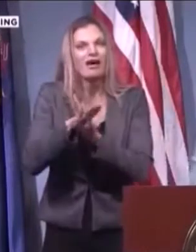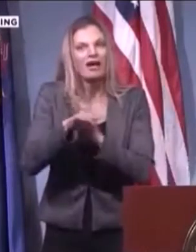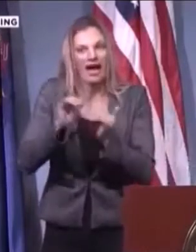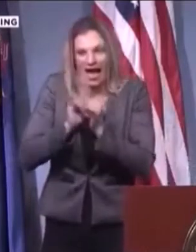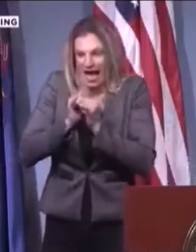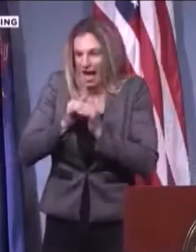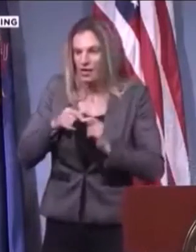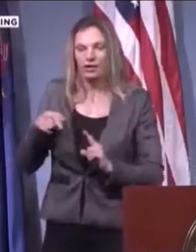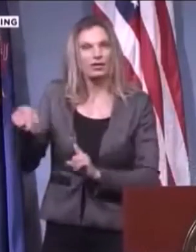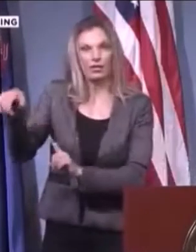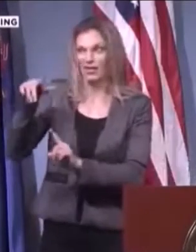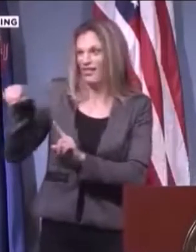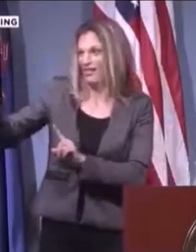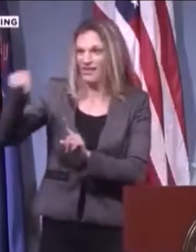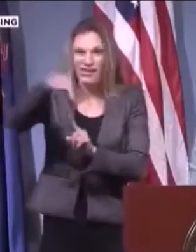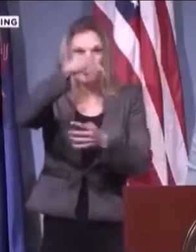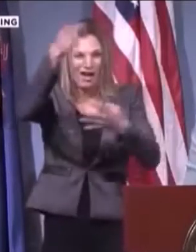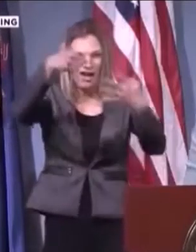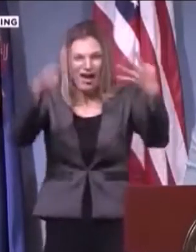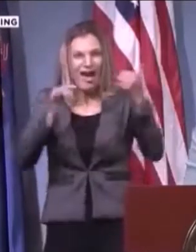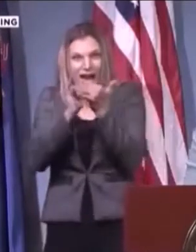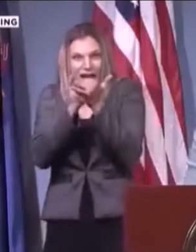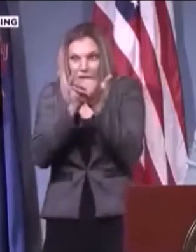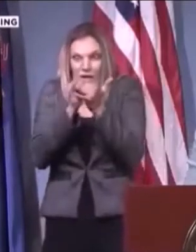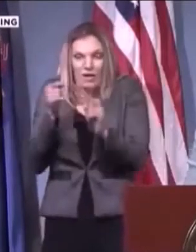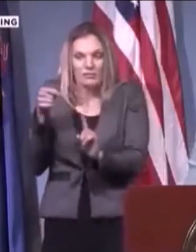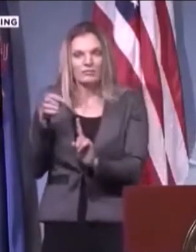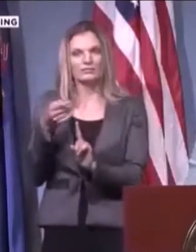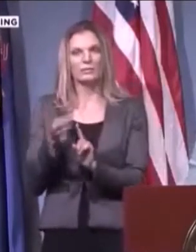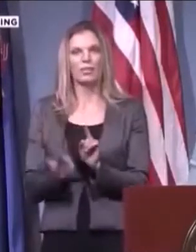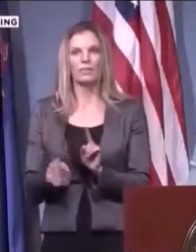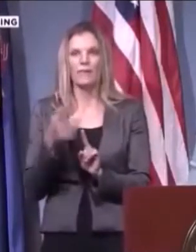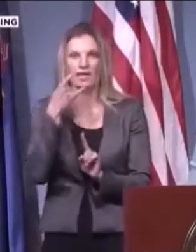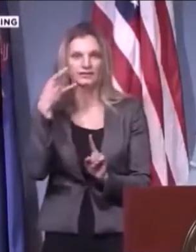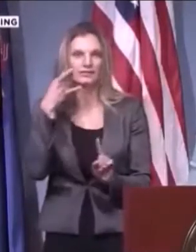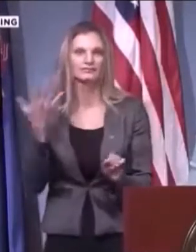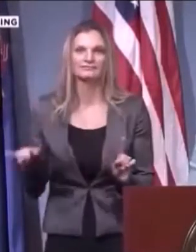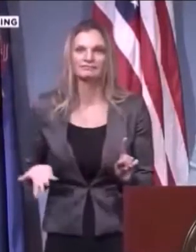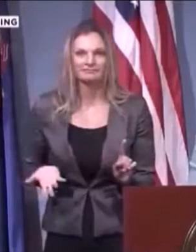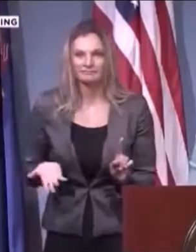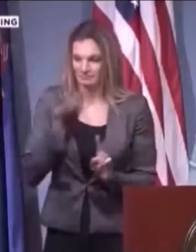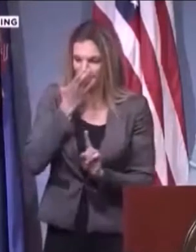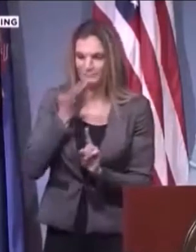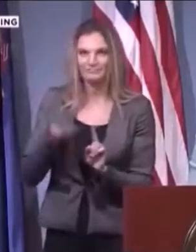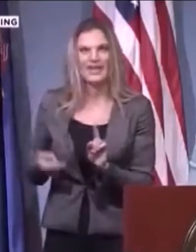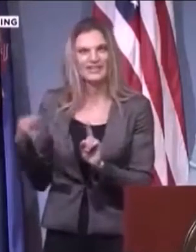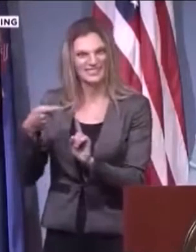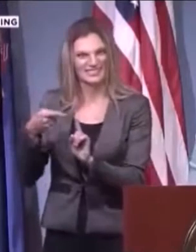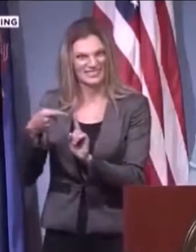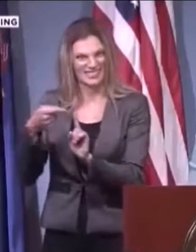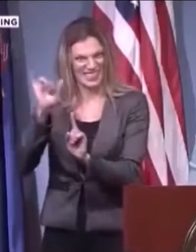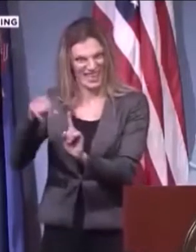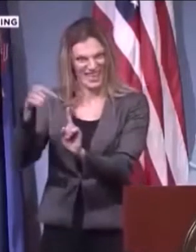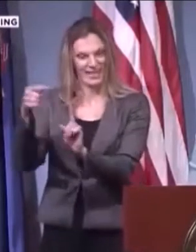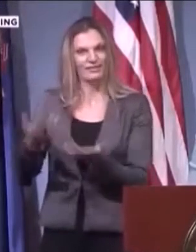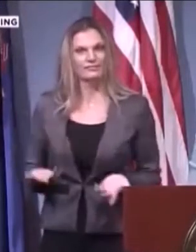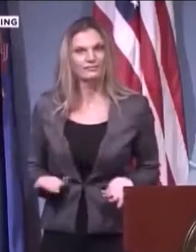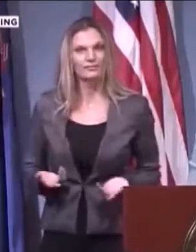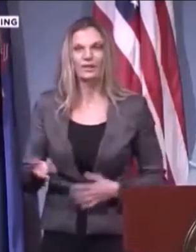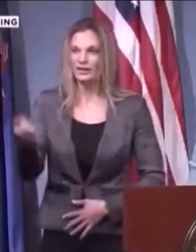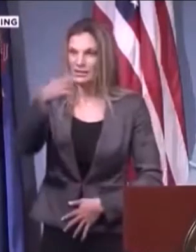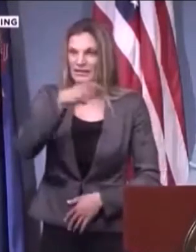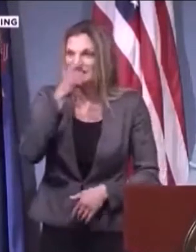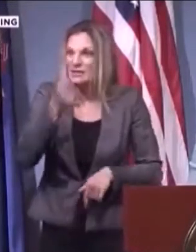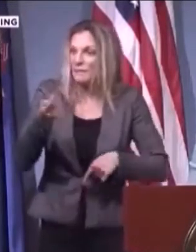enforce whatever rule or law there is out there. She did at the end re-emphasize, and I put this in quotations because this is what she